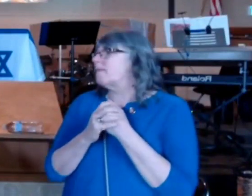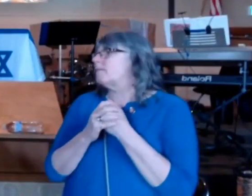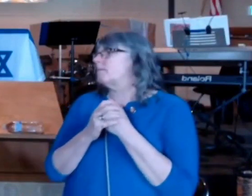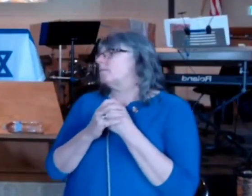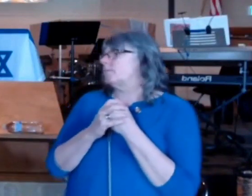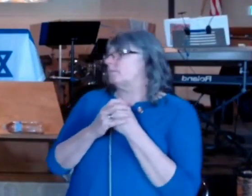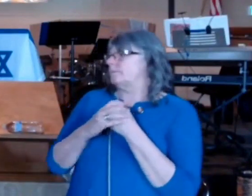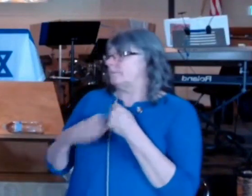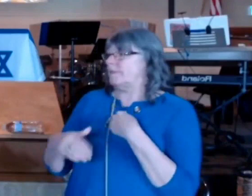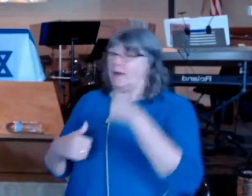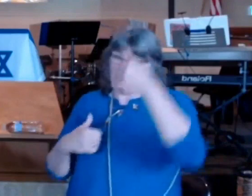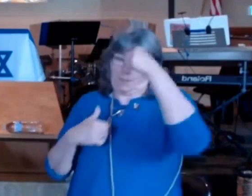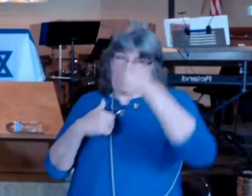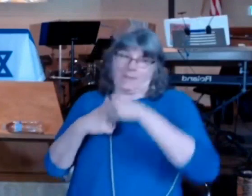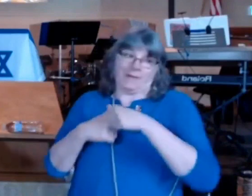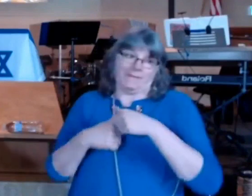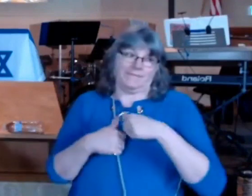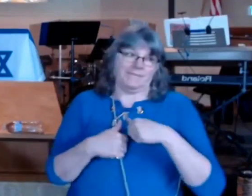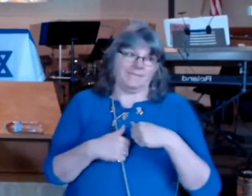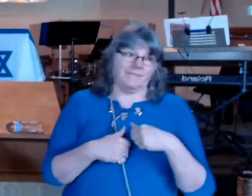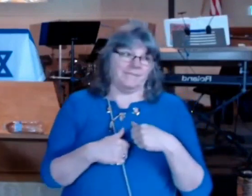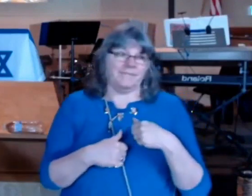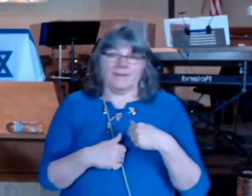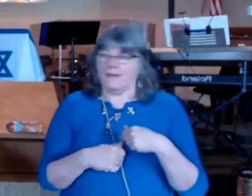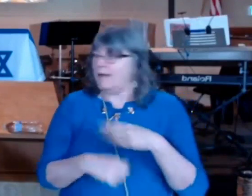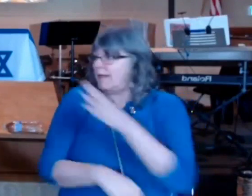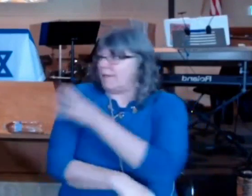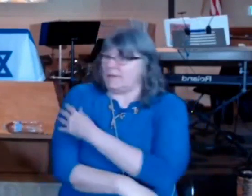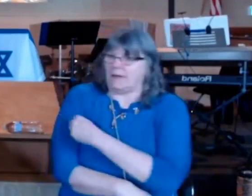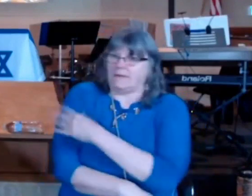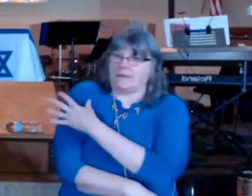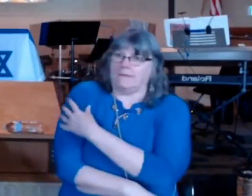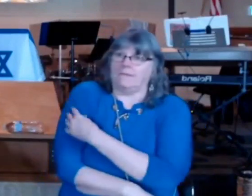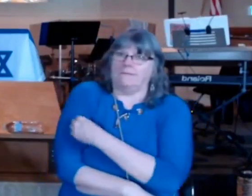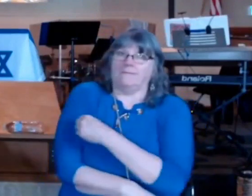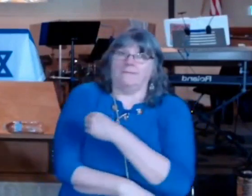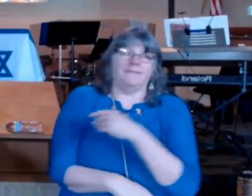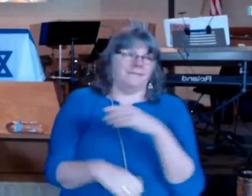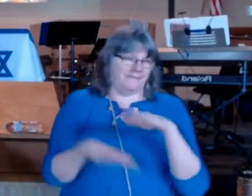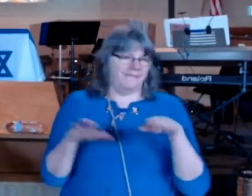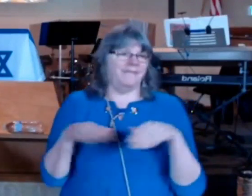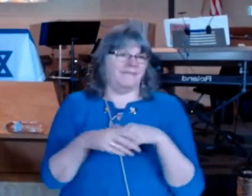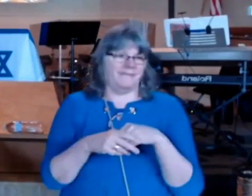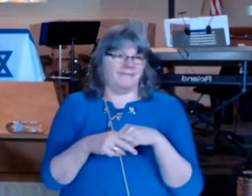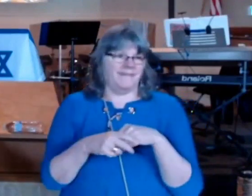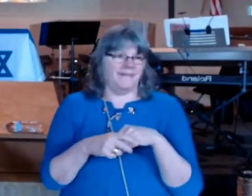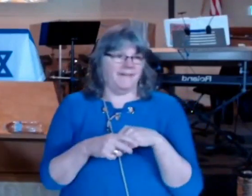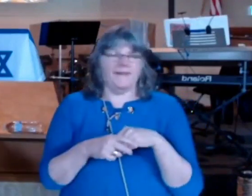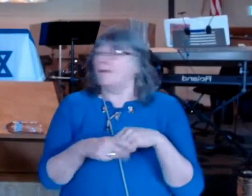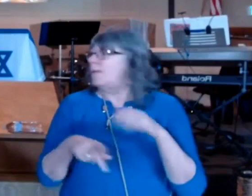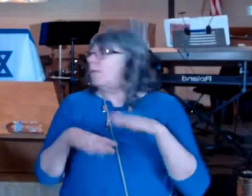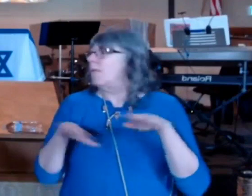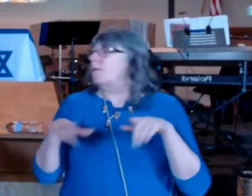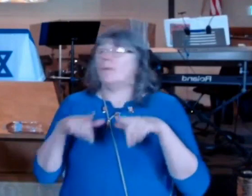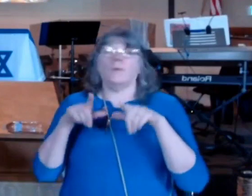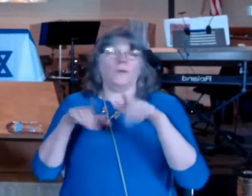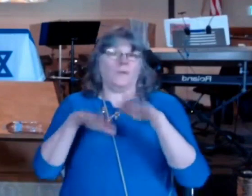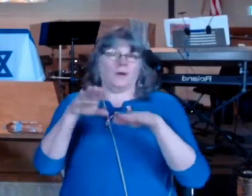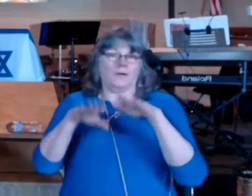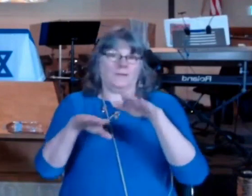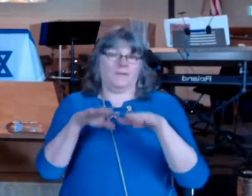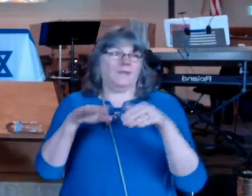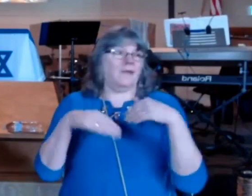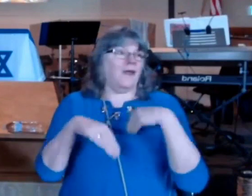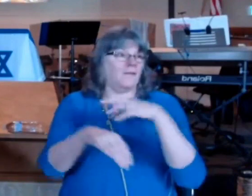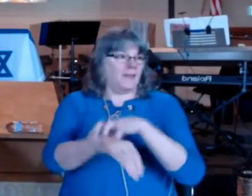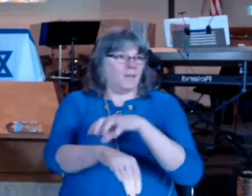I remember the leprosy in the streets in India you know when I don't know maybe there is